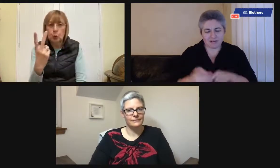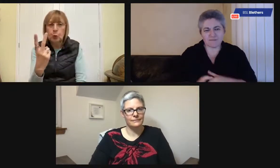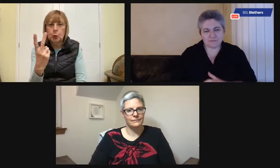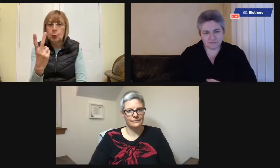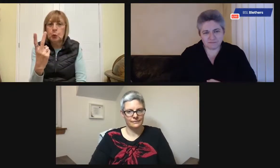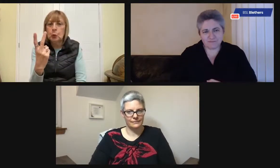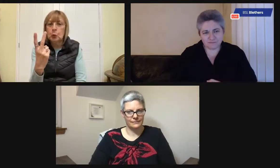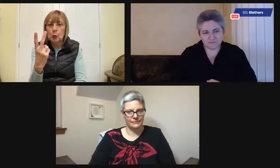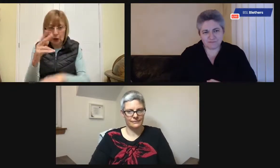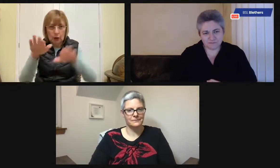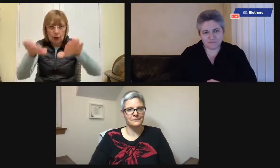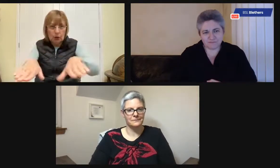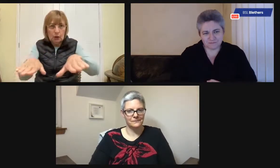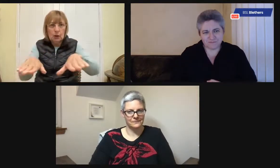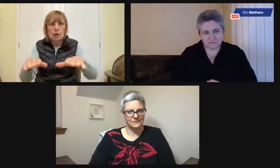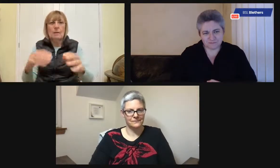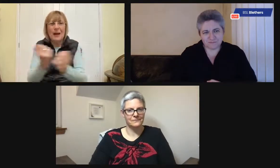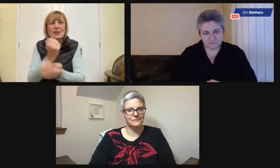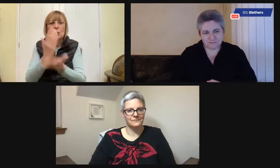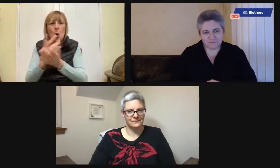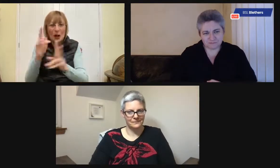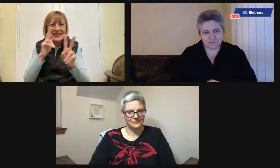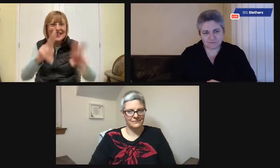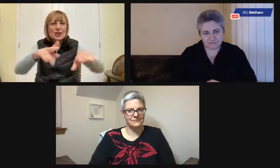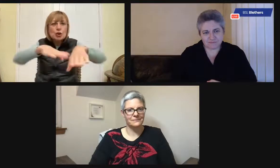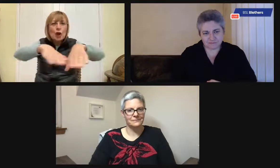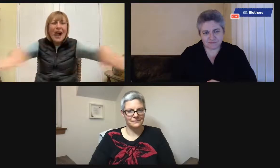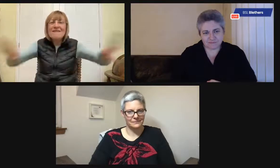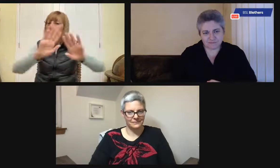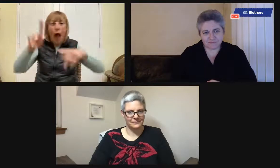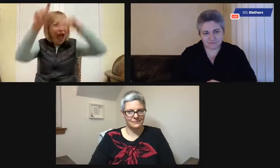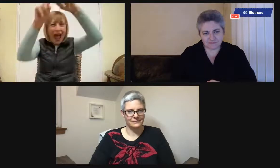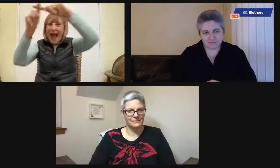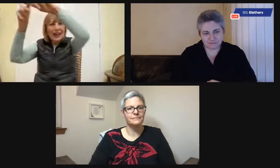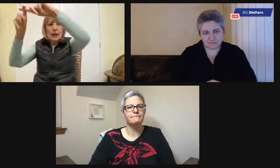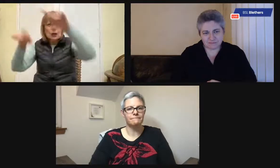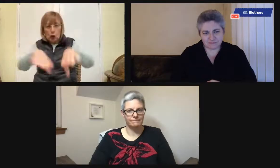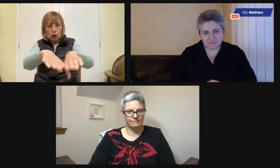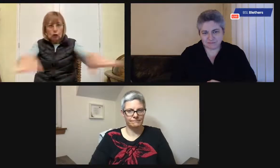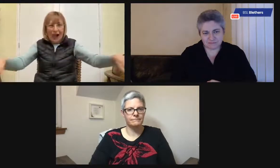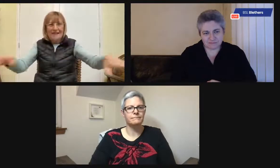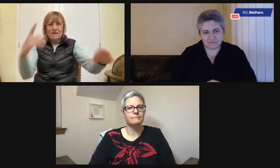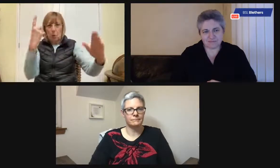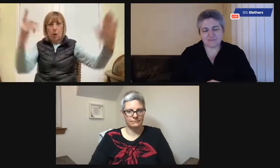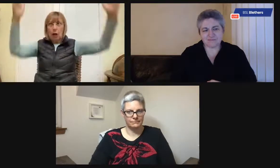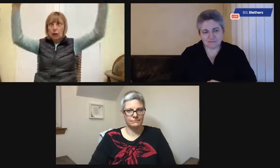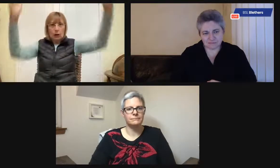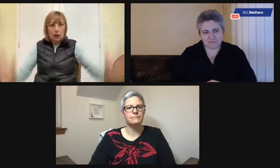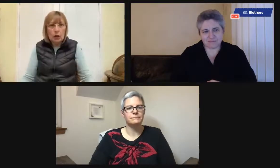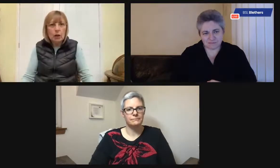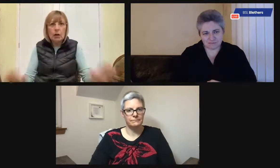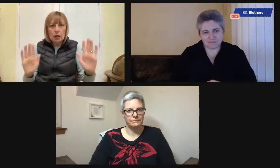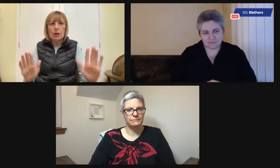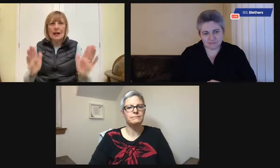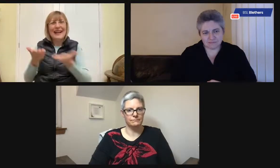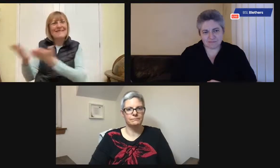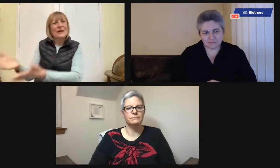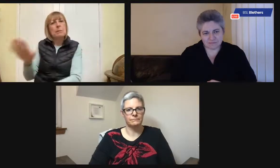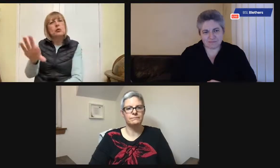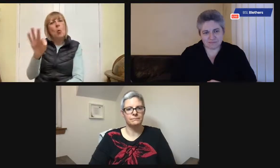seven, you know, two sets of pyjamas so that he could see these on the shelf. We didn't have hangers, we just